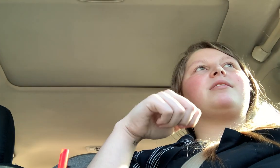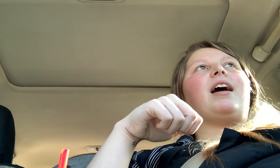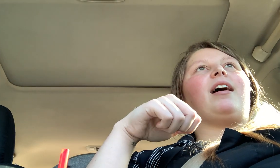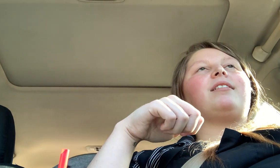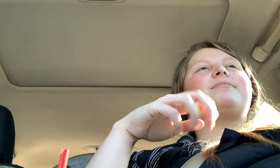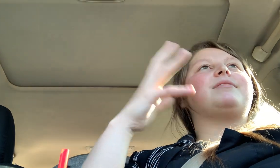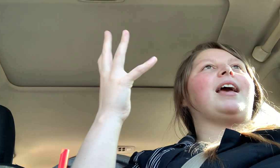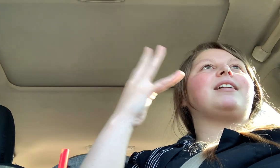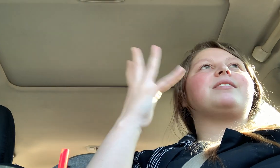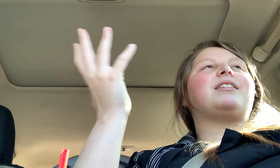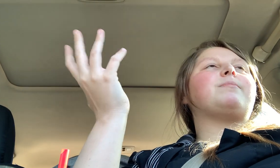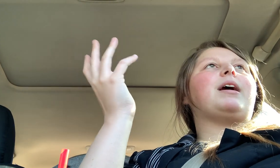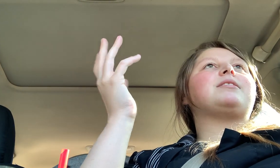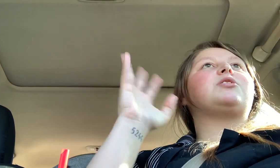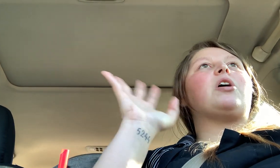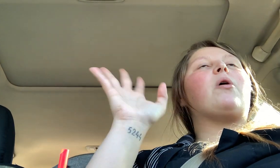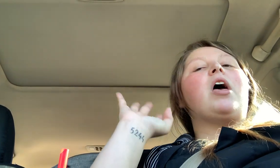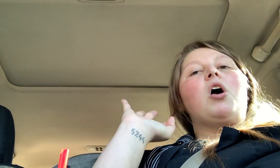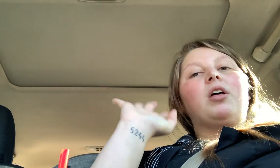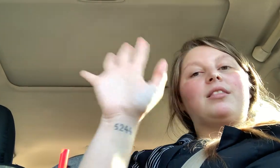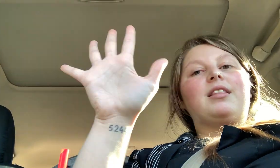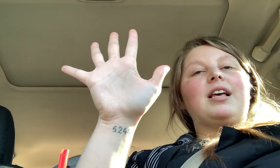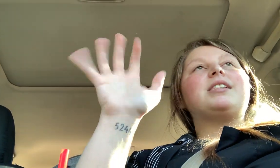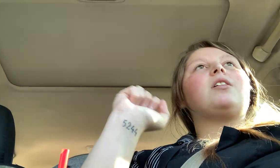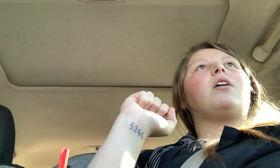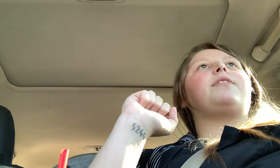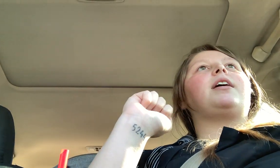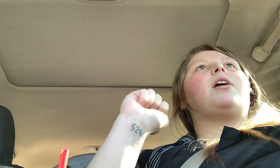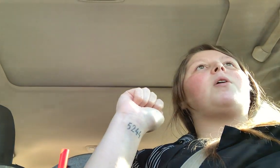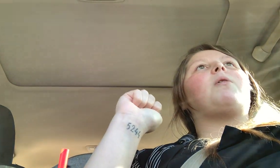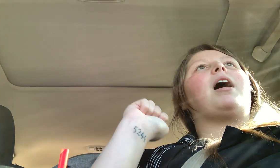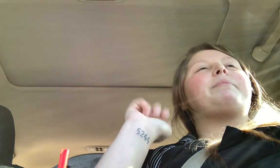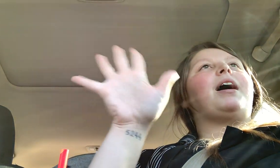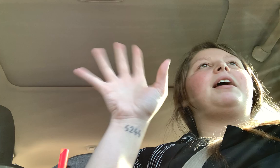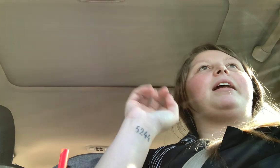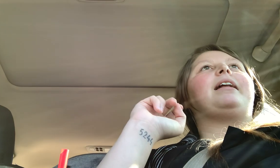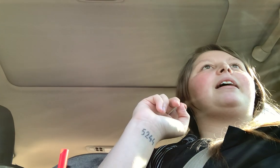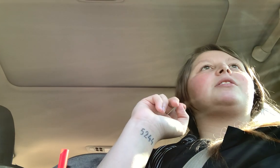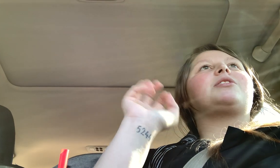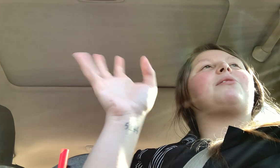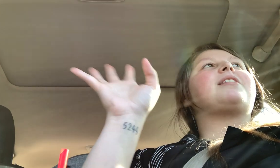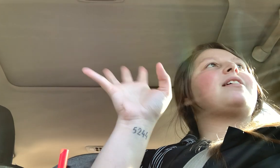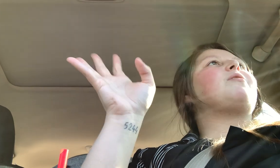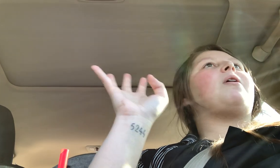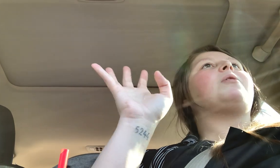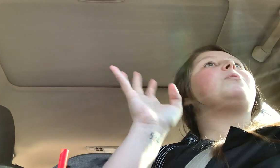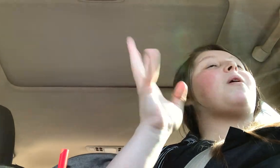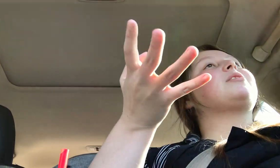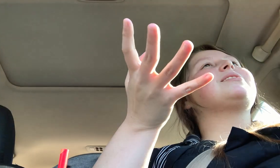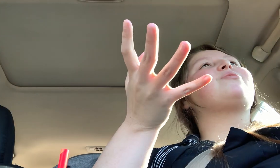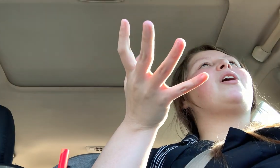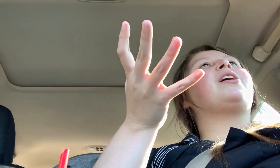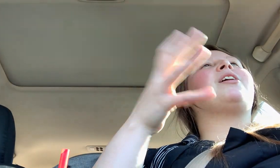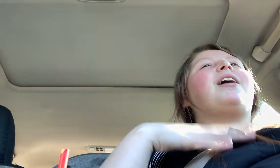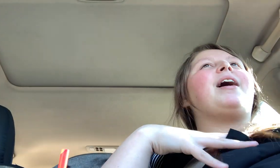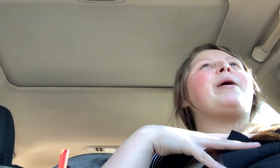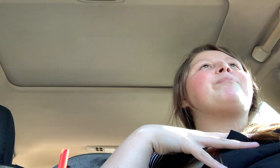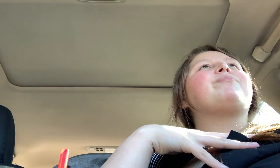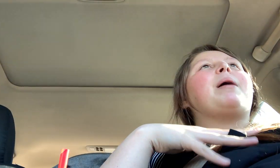snack. Like it's, it's amazing. So this is a long video. I'm not editing it. So thank you all who watched this far. Um, I'm